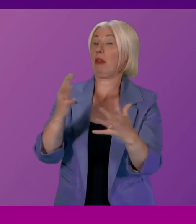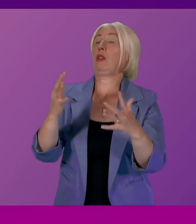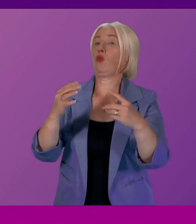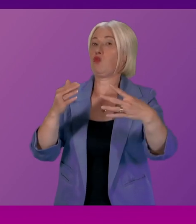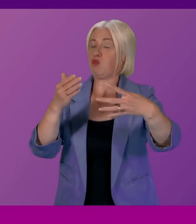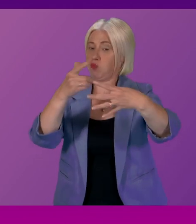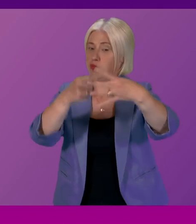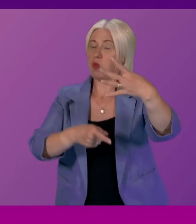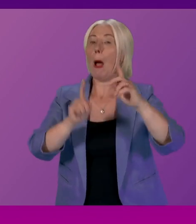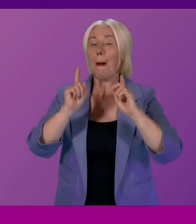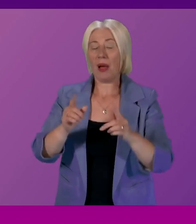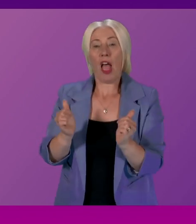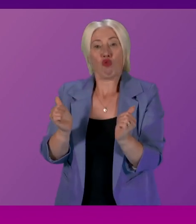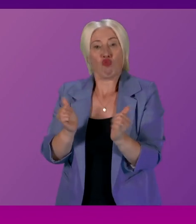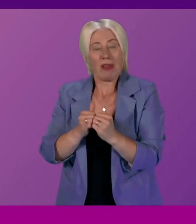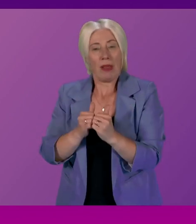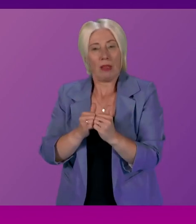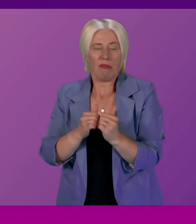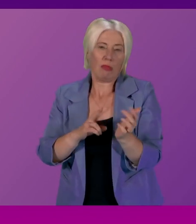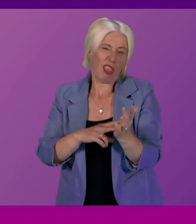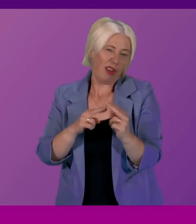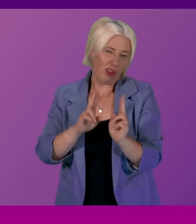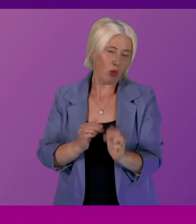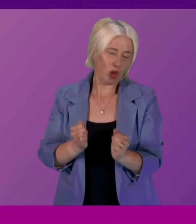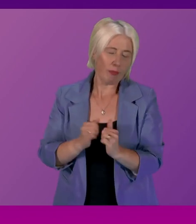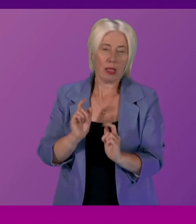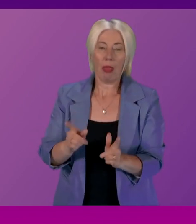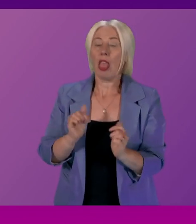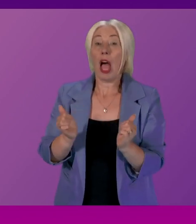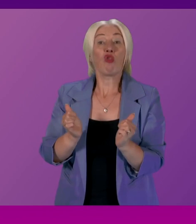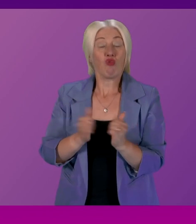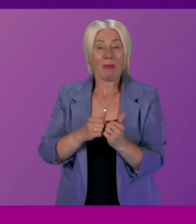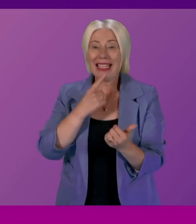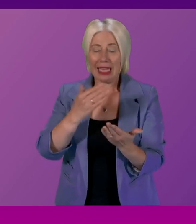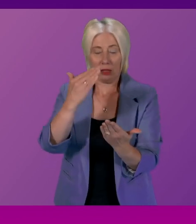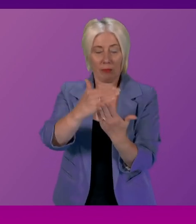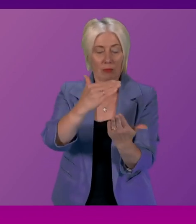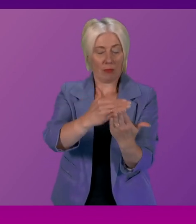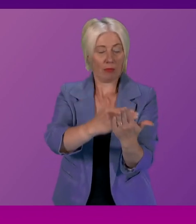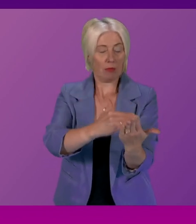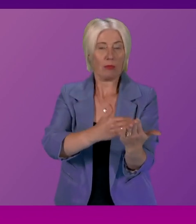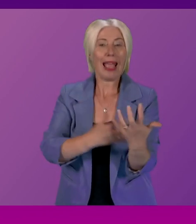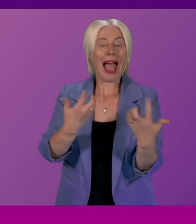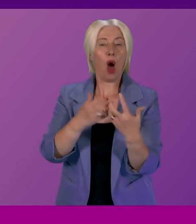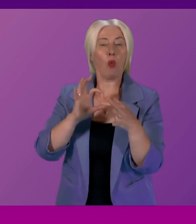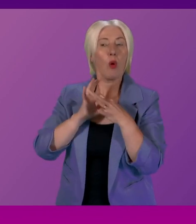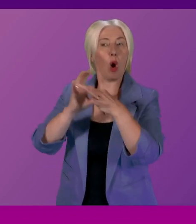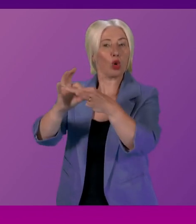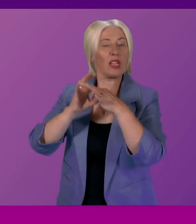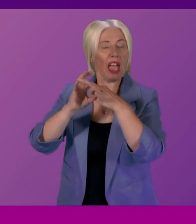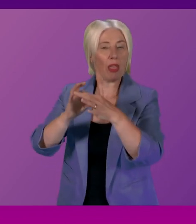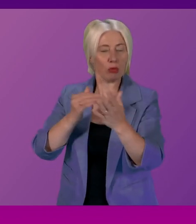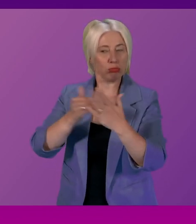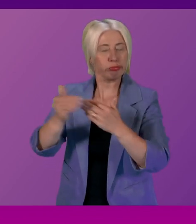so the agreement that we have in place the Verity House Agreement very much sets out those principles about how we will collaborate together to tackle